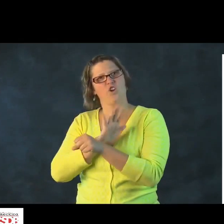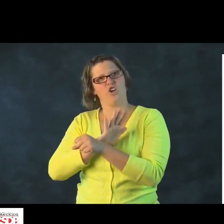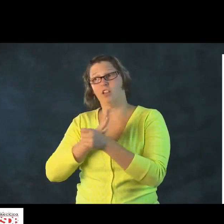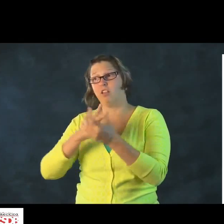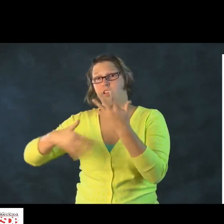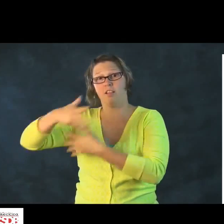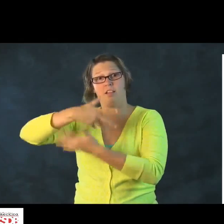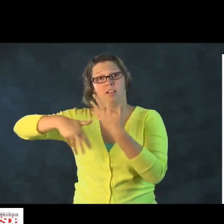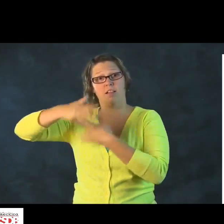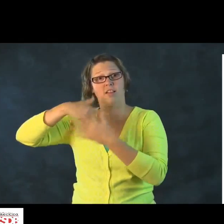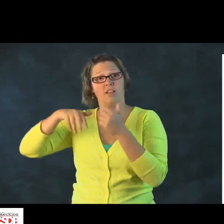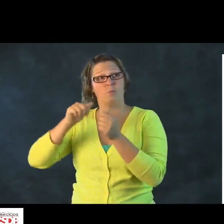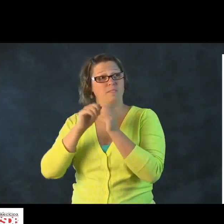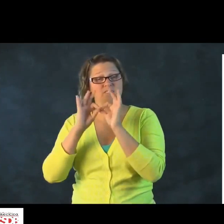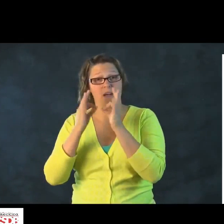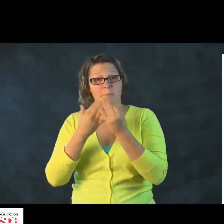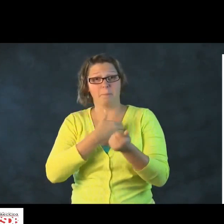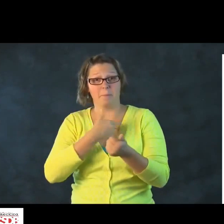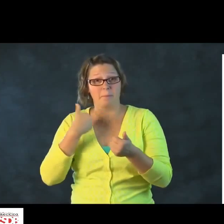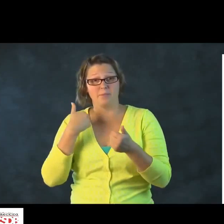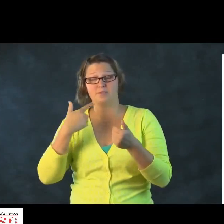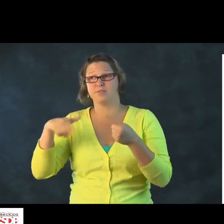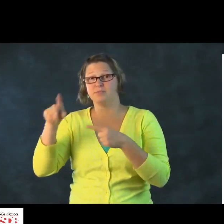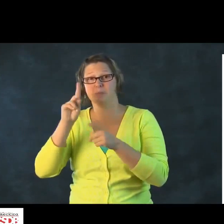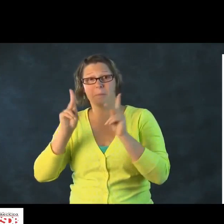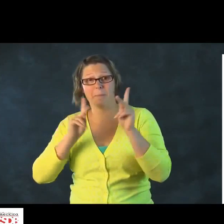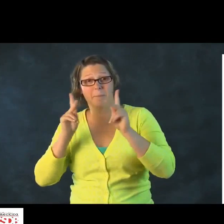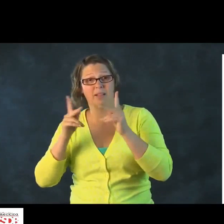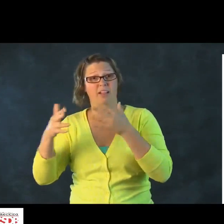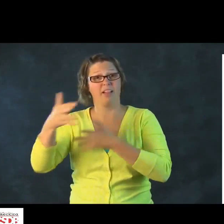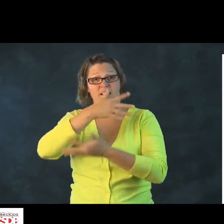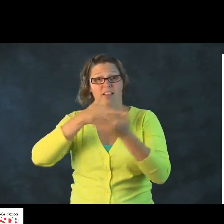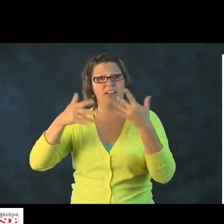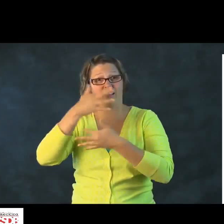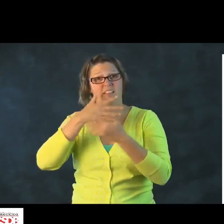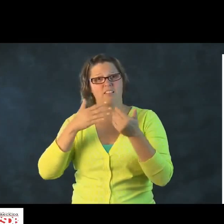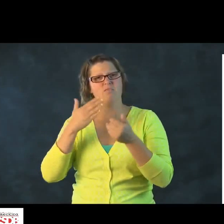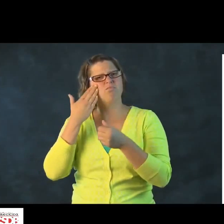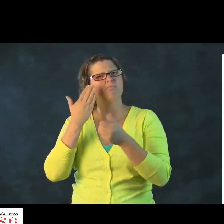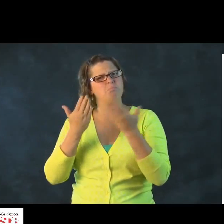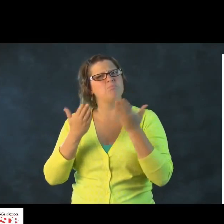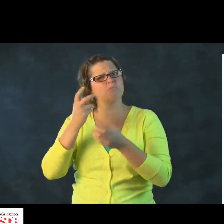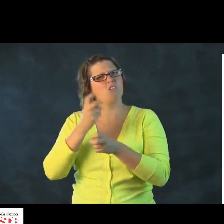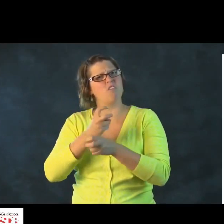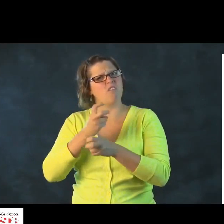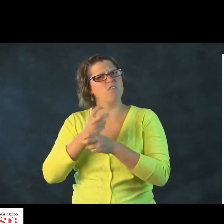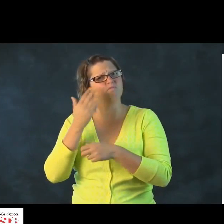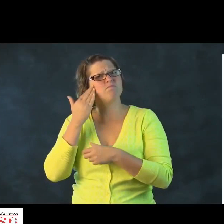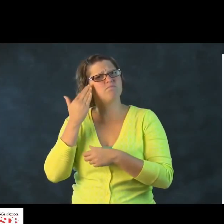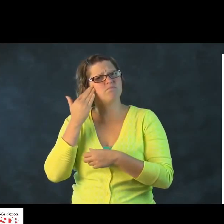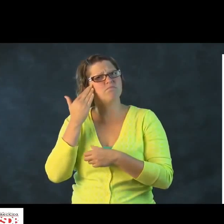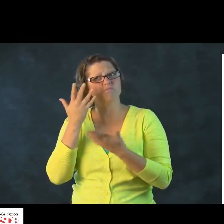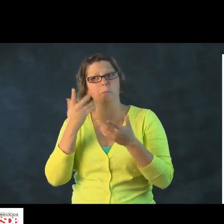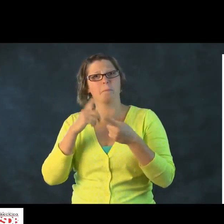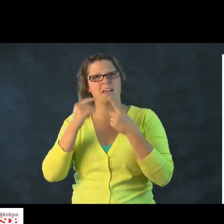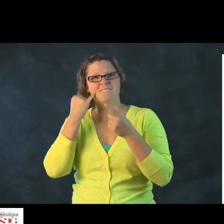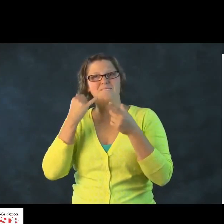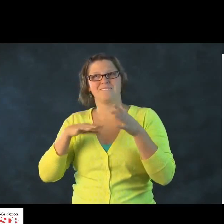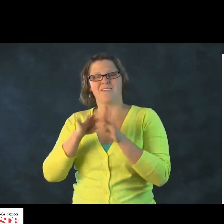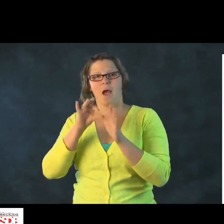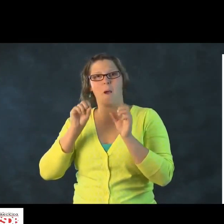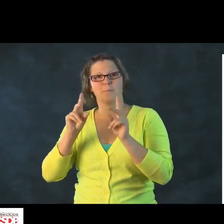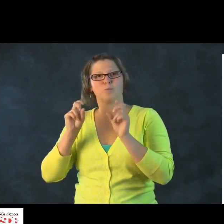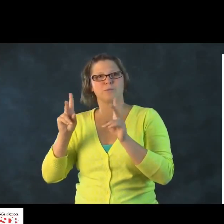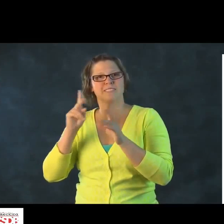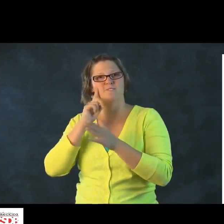And you don't just give them bits and pieces. It has to be a continuous thing, with friends, family members. It's difficult. I